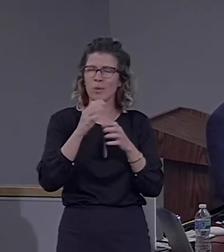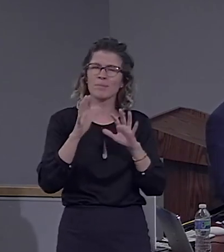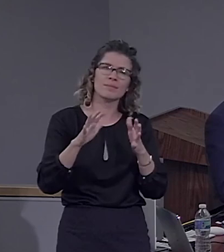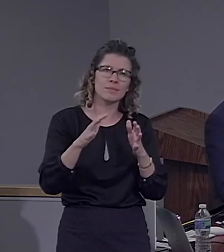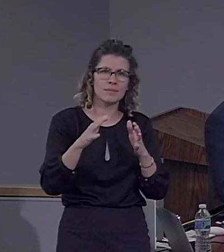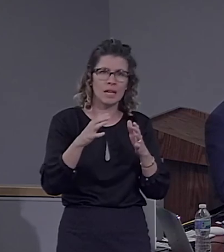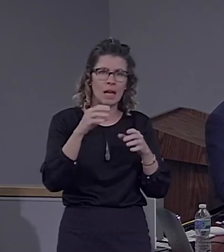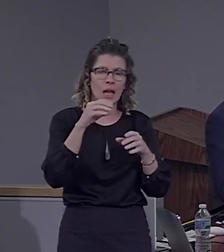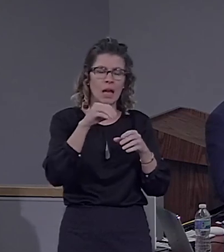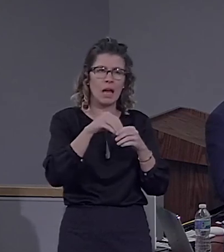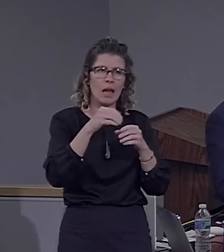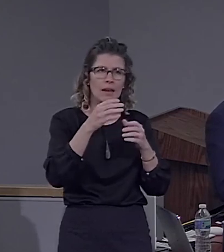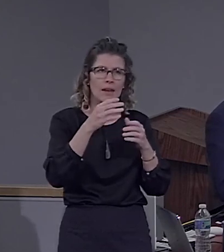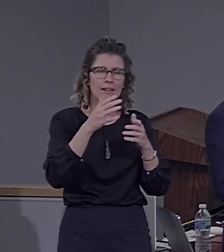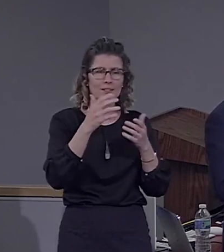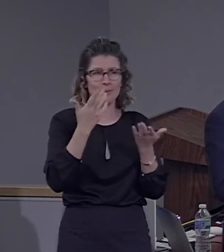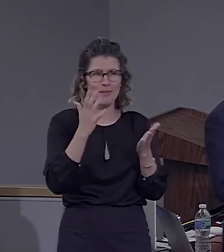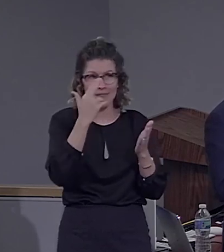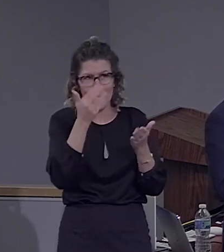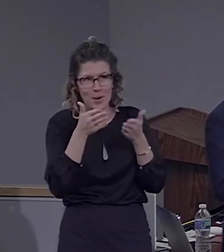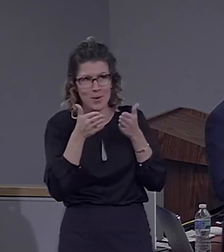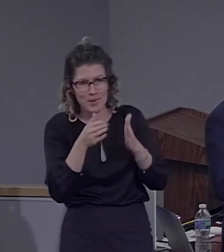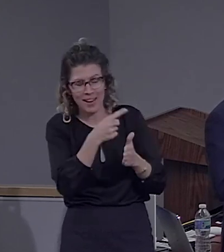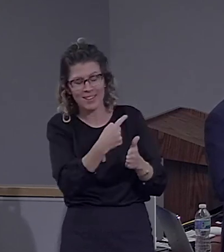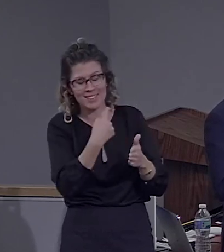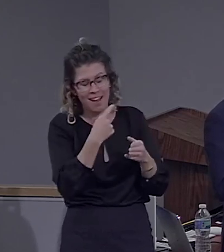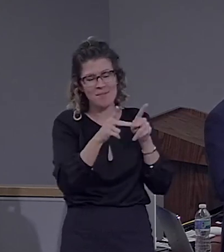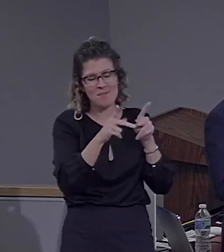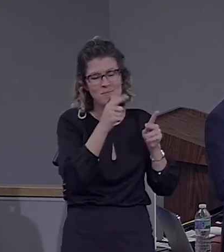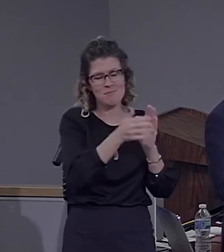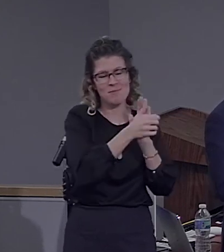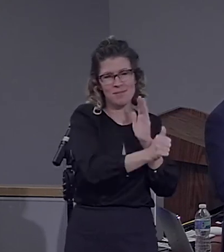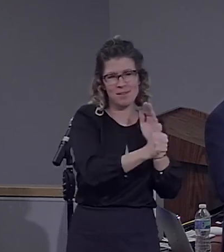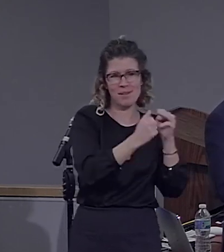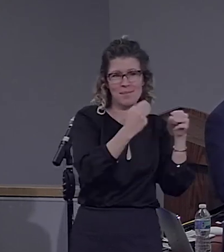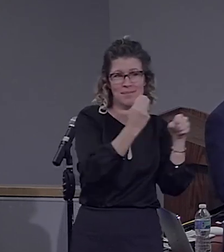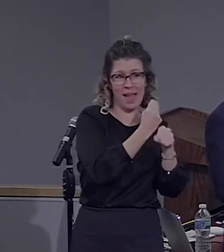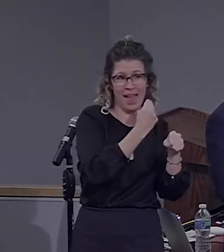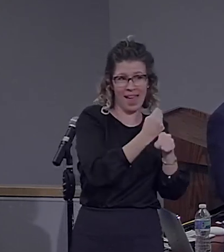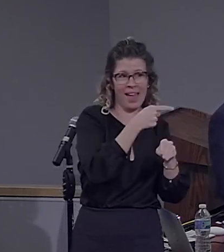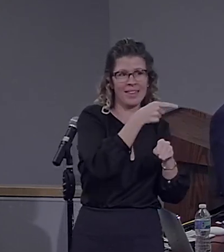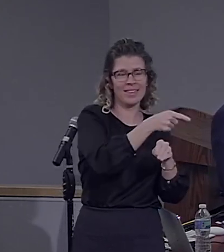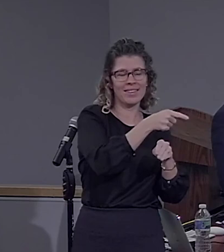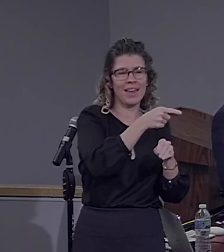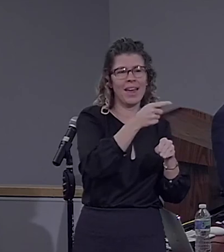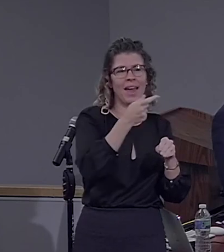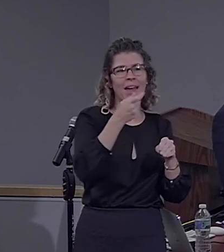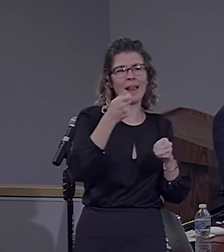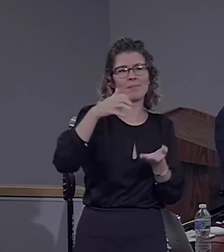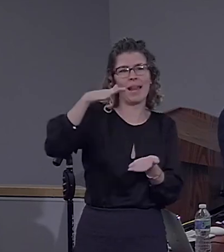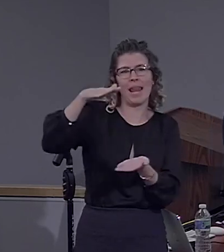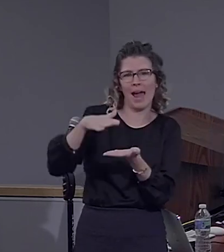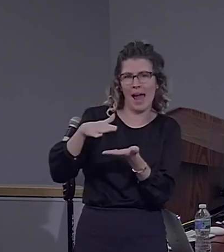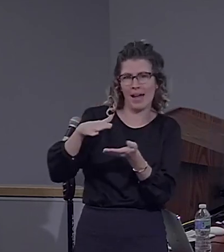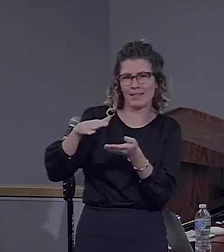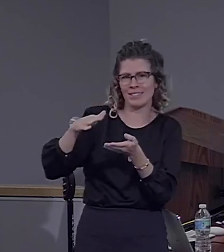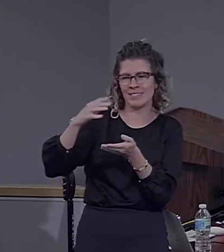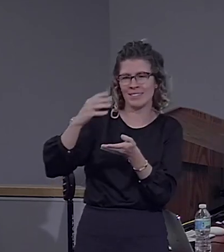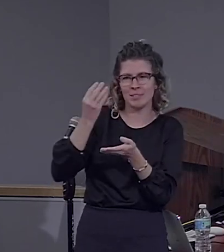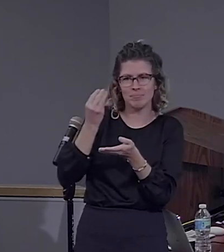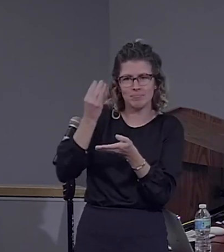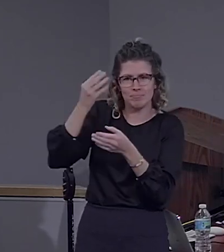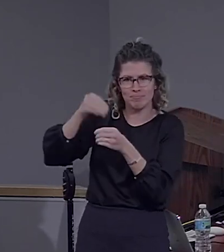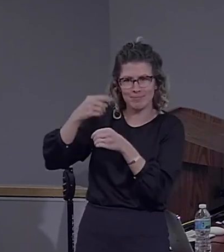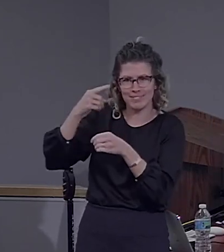humorous way that the mathematicians had less of facial recognition.